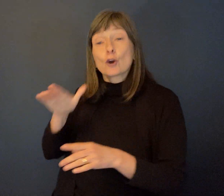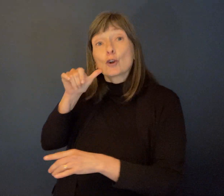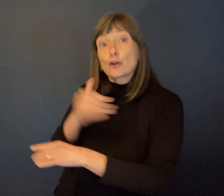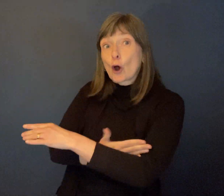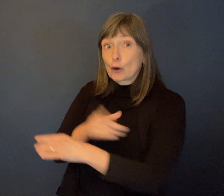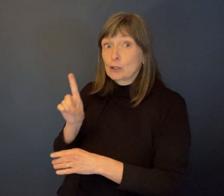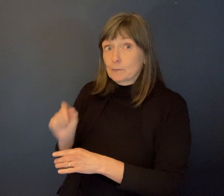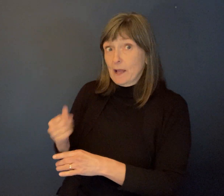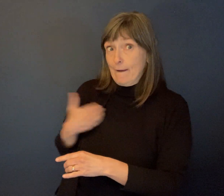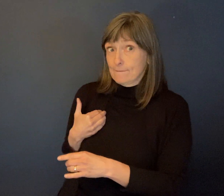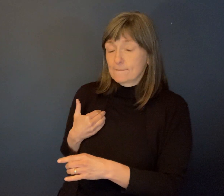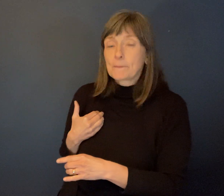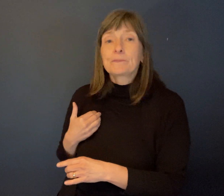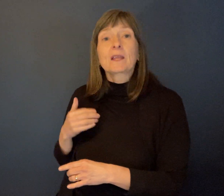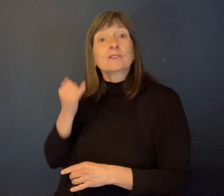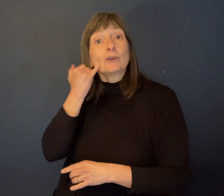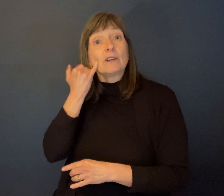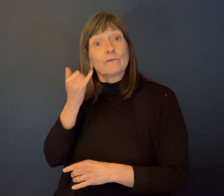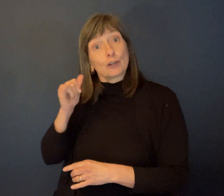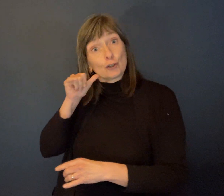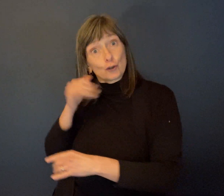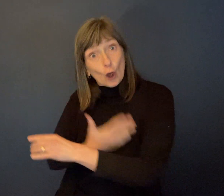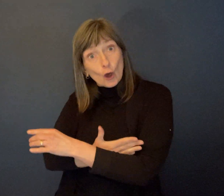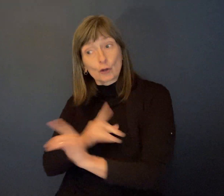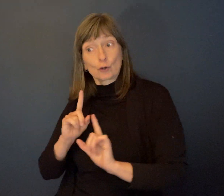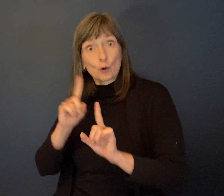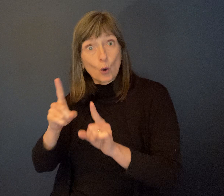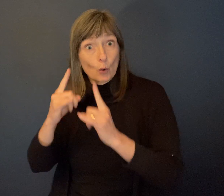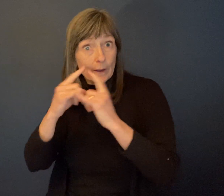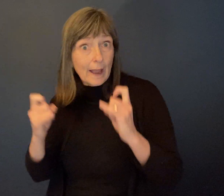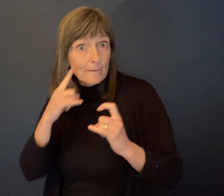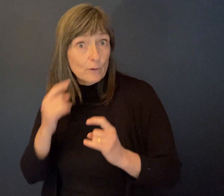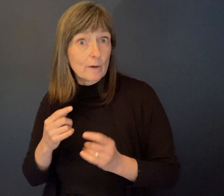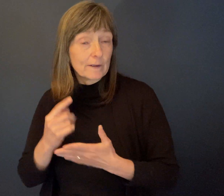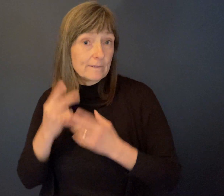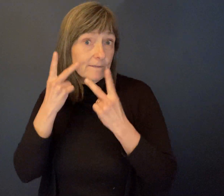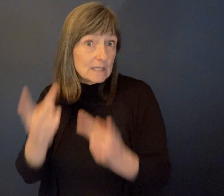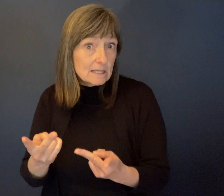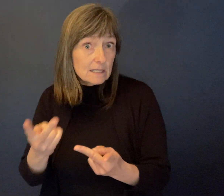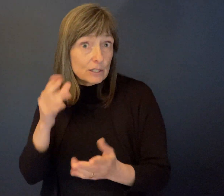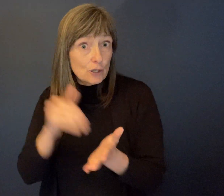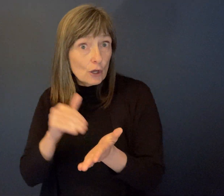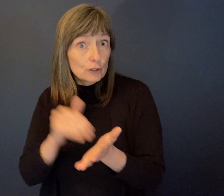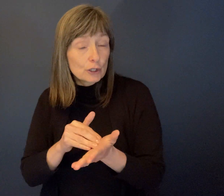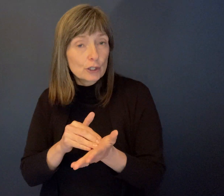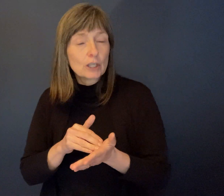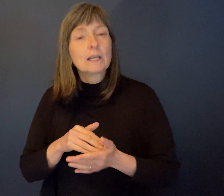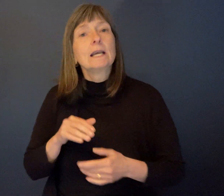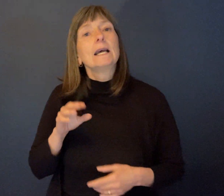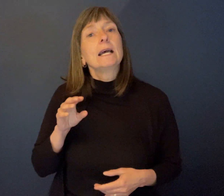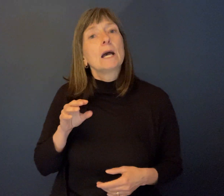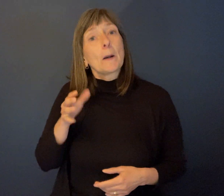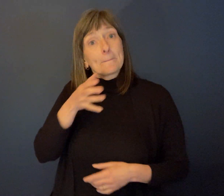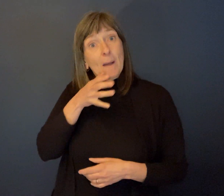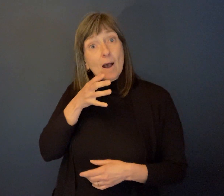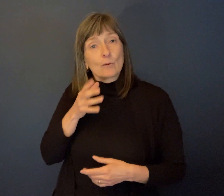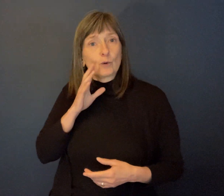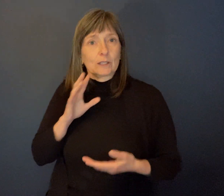So apparently when her daughter would come in for clinic visits, Mrs. Crosby was known to sit in the hallway and mend clothes